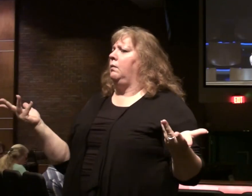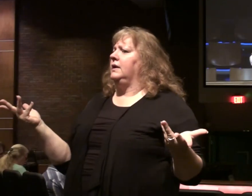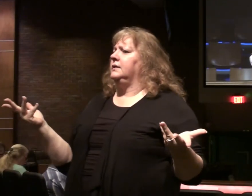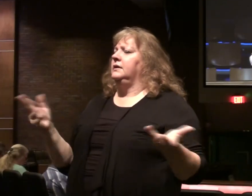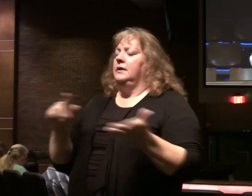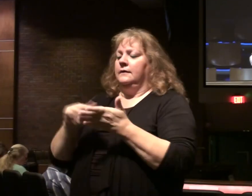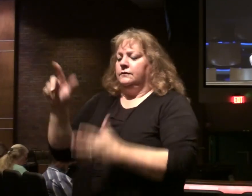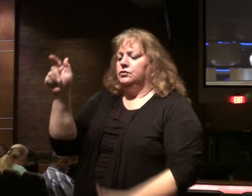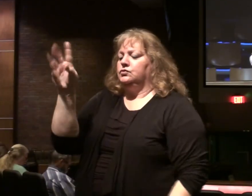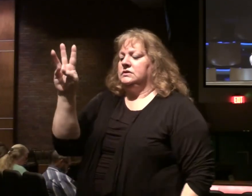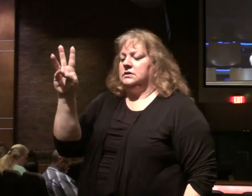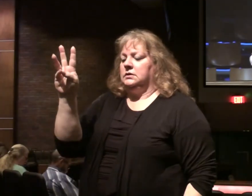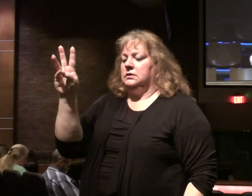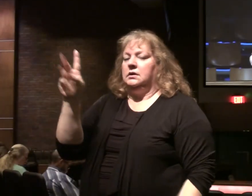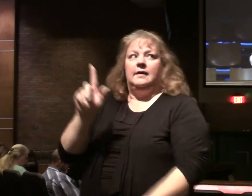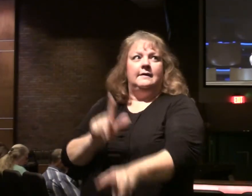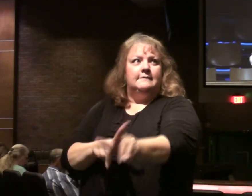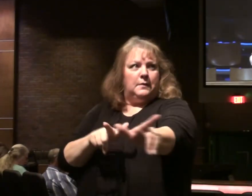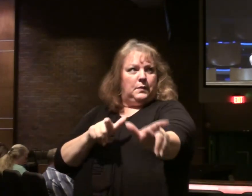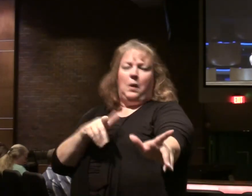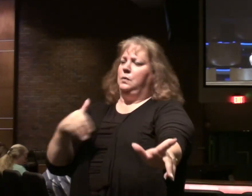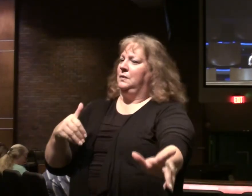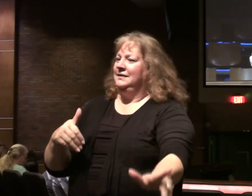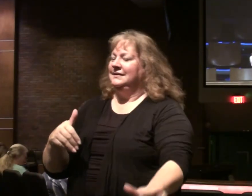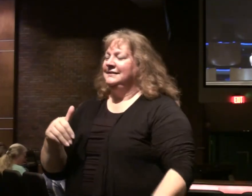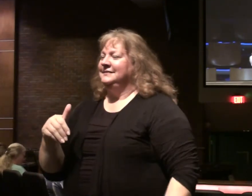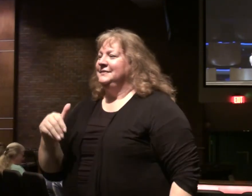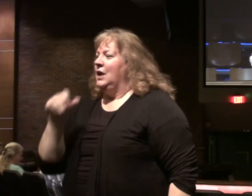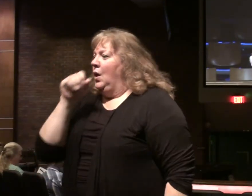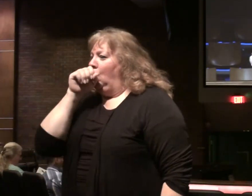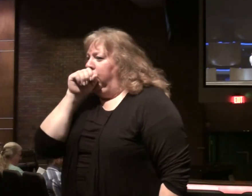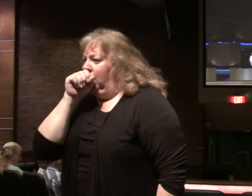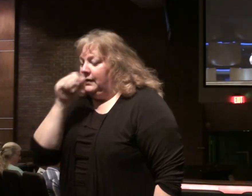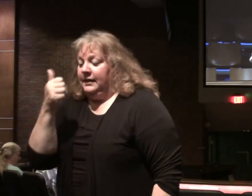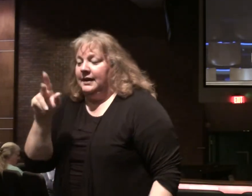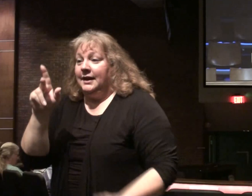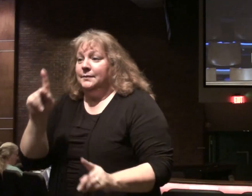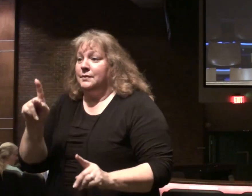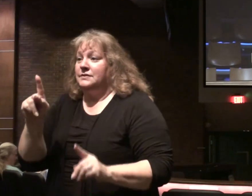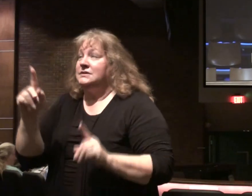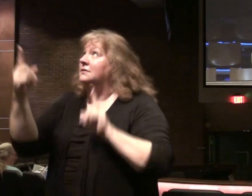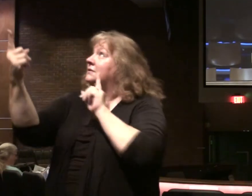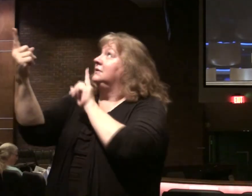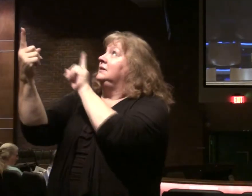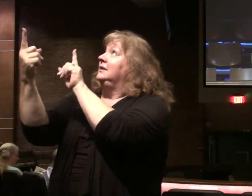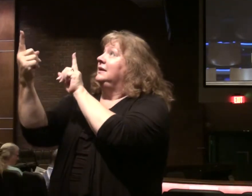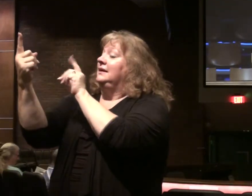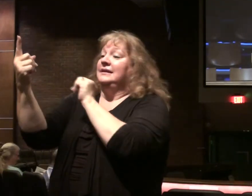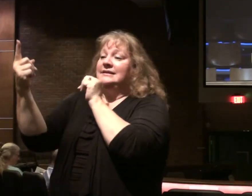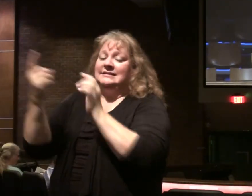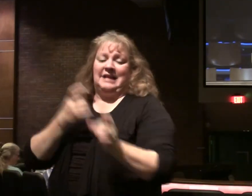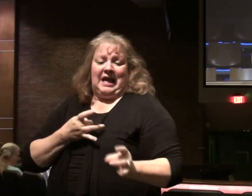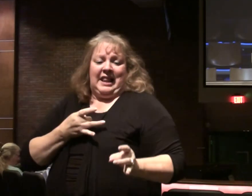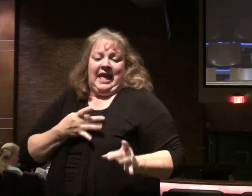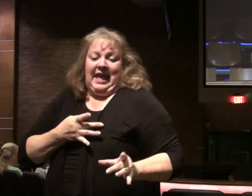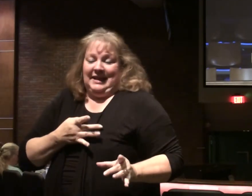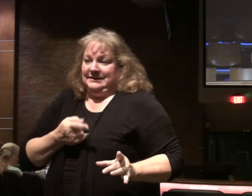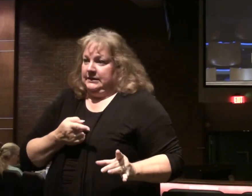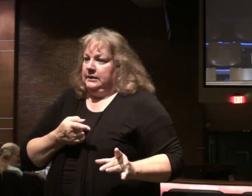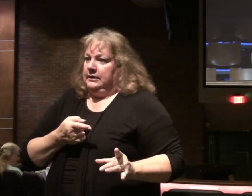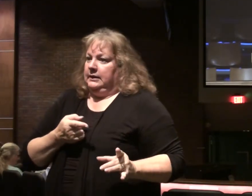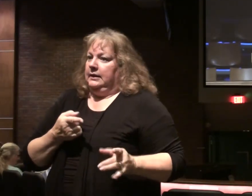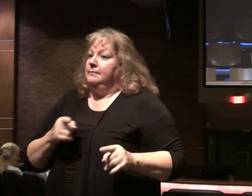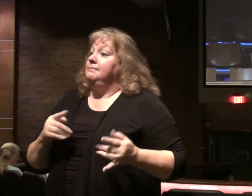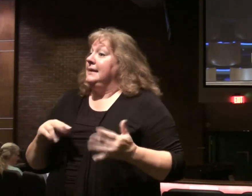Verse 26. We're making real fast progress. Aren't we? Verse 26. If anyone comes to me. does not hate. That word hate. There's in the